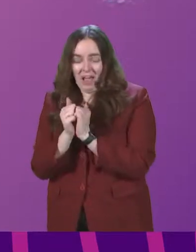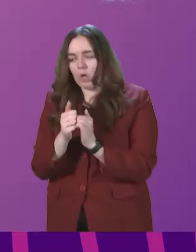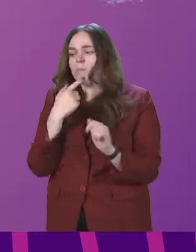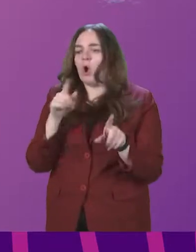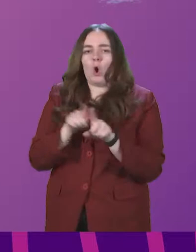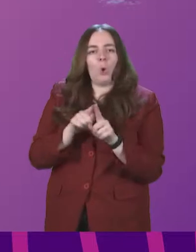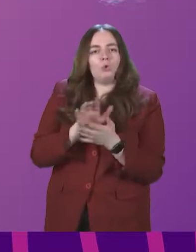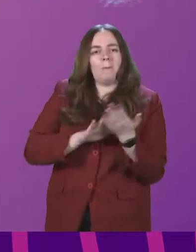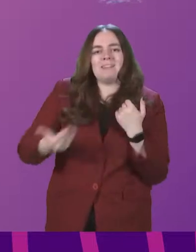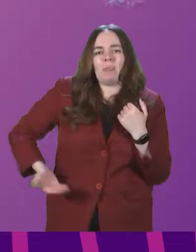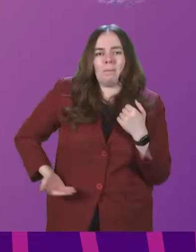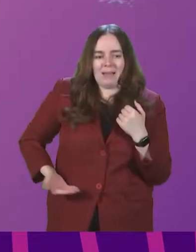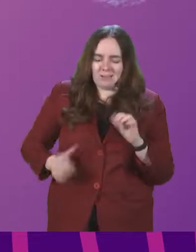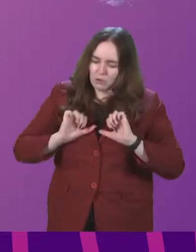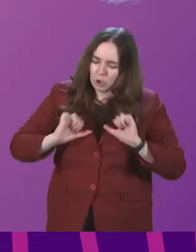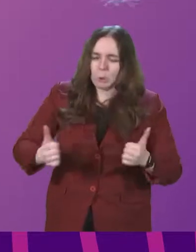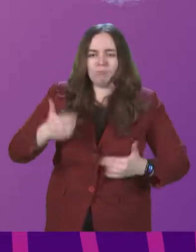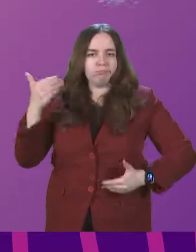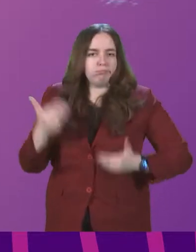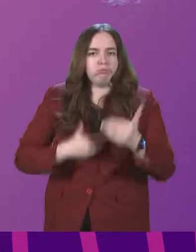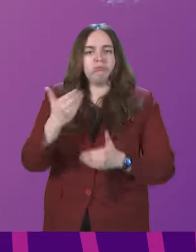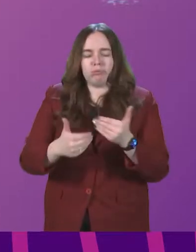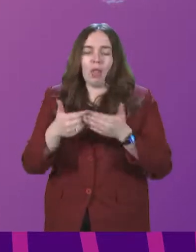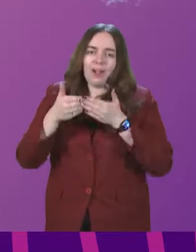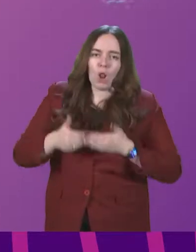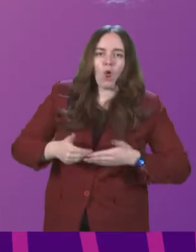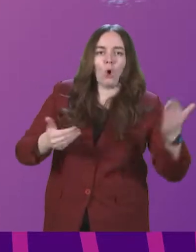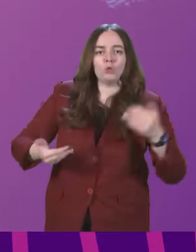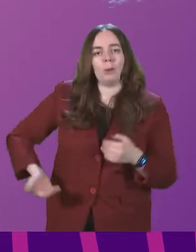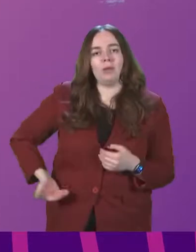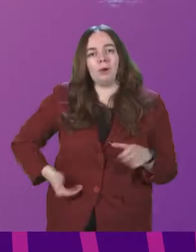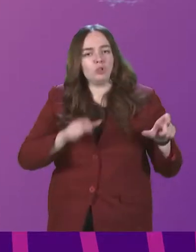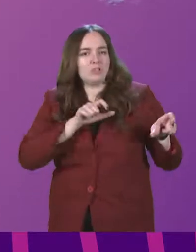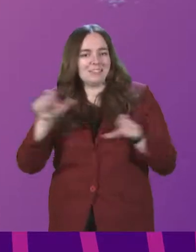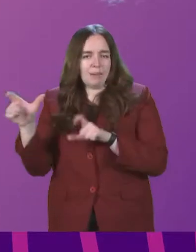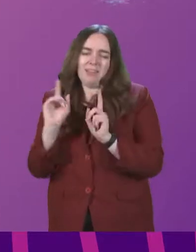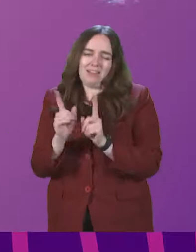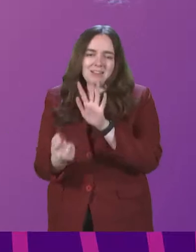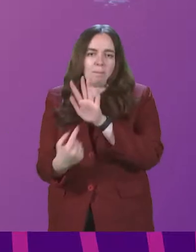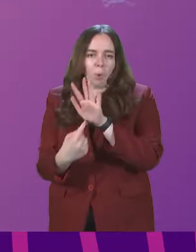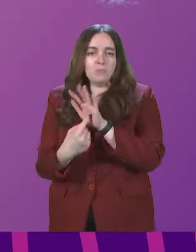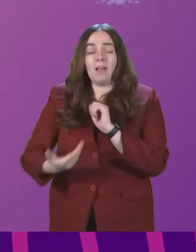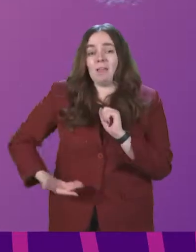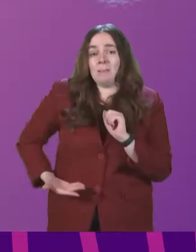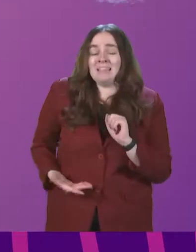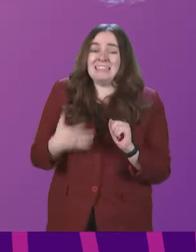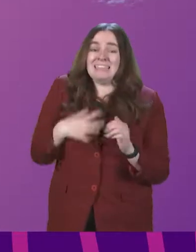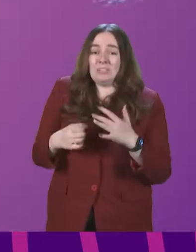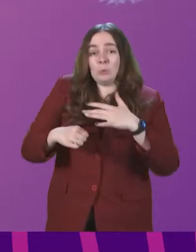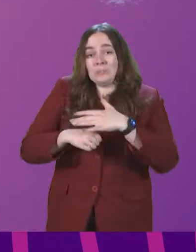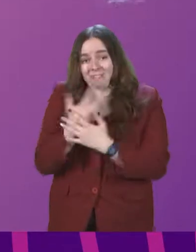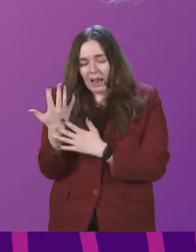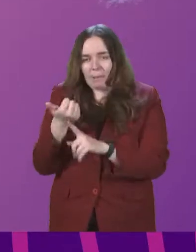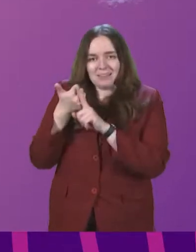puts the business on a firm footing going forward. The long-term commercial sustainability is important. The business needs to develop and